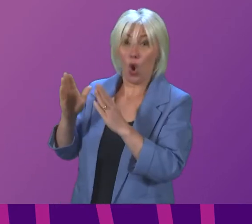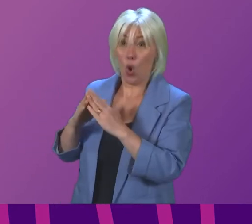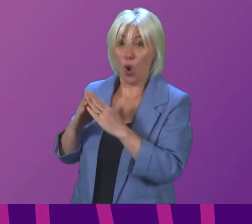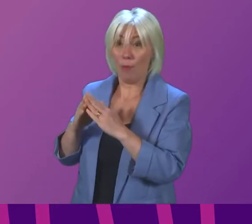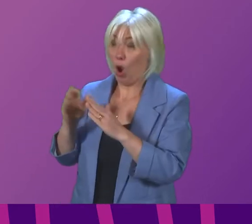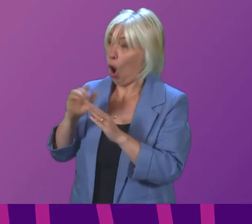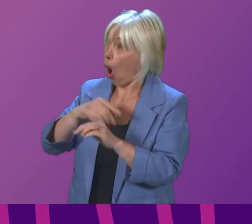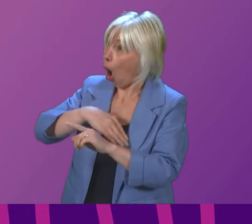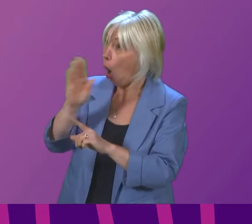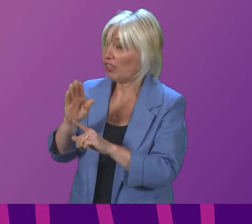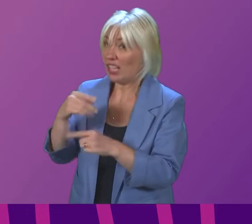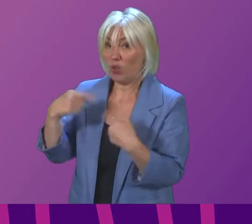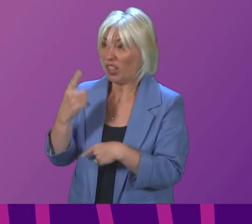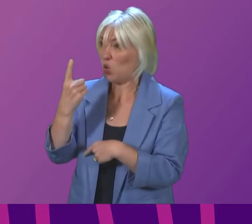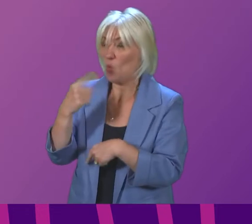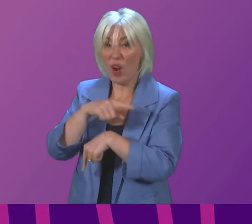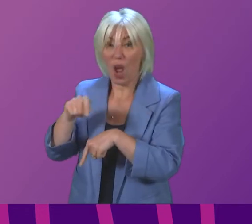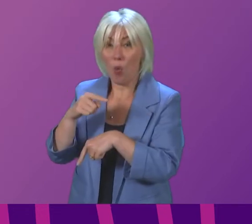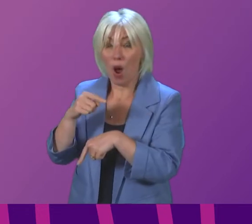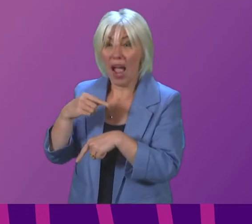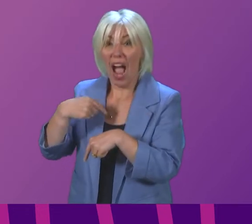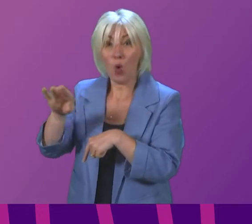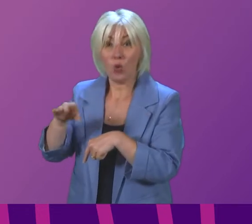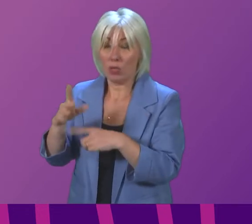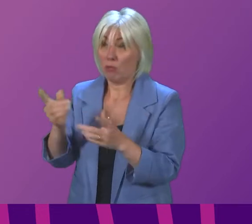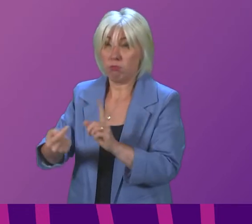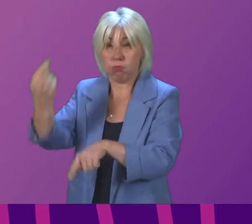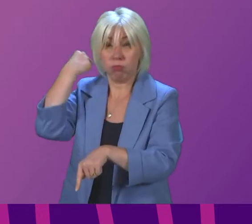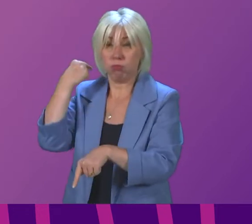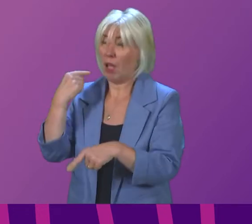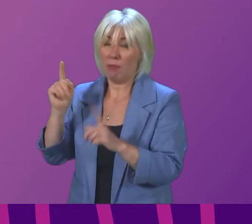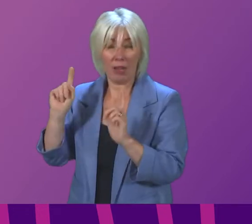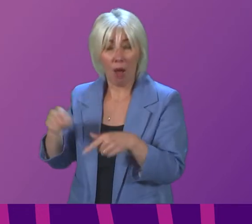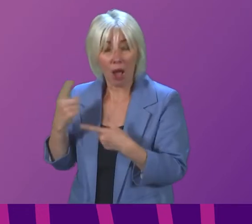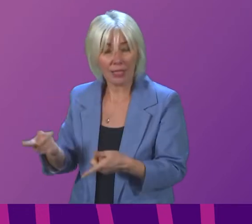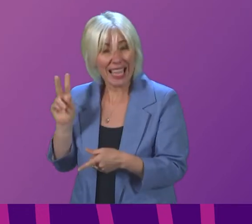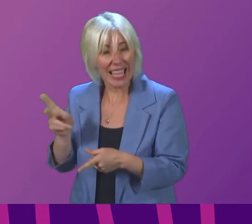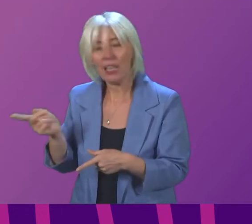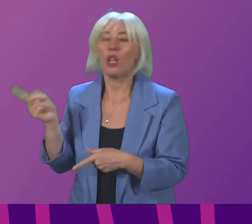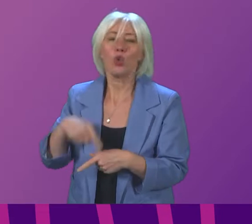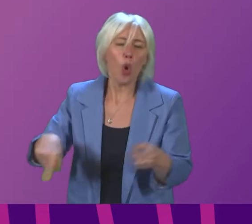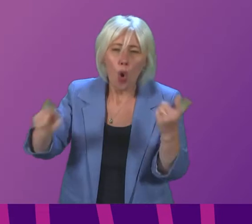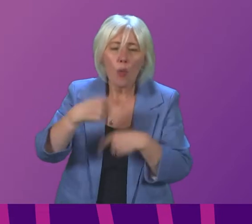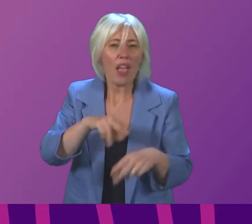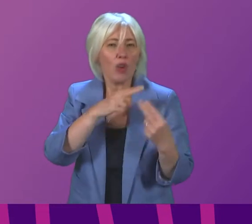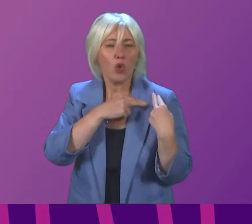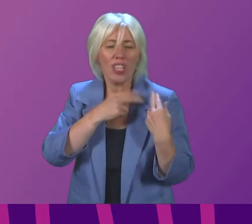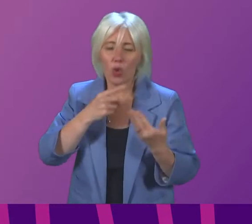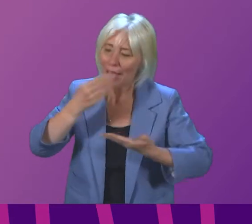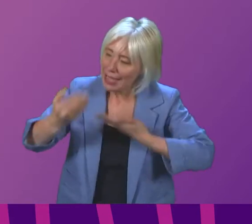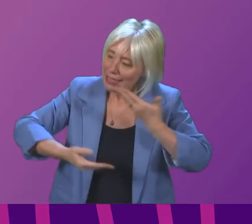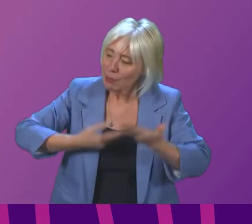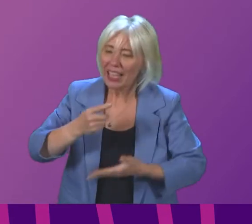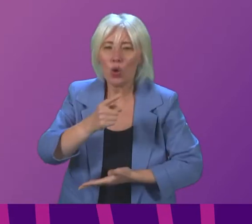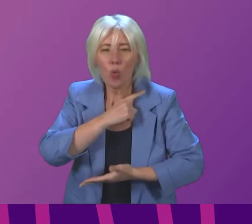for one walk I think as elected representatives we have a duty right now to help explain to people why they are being